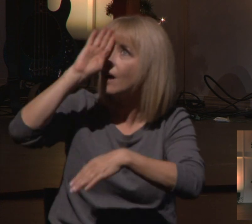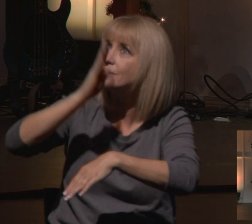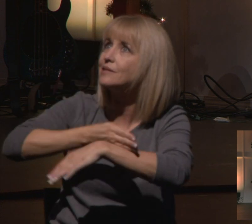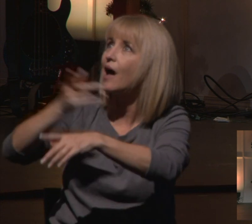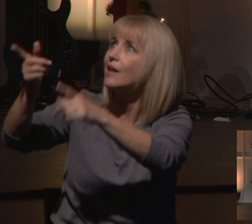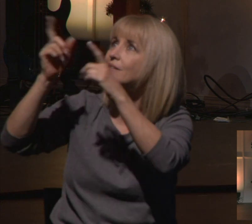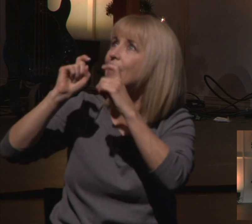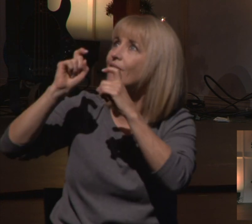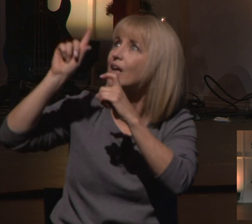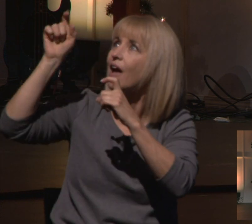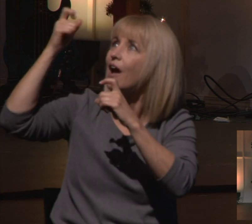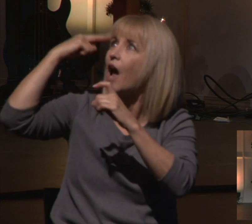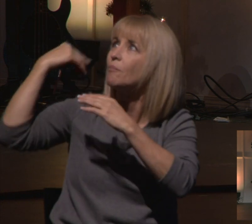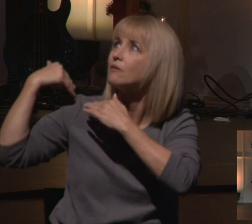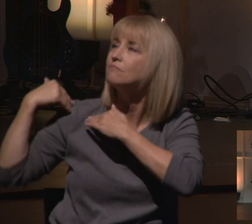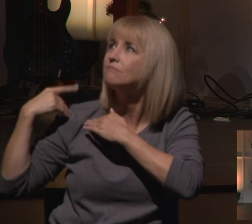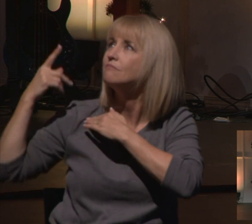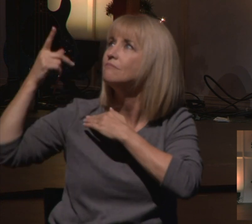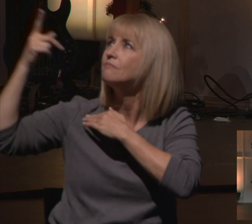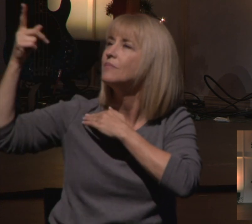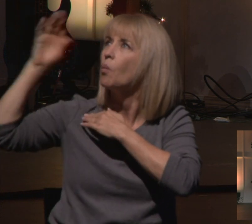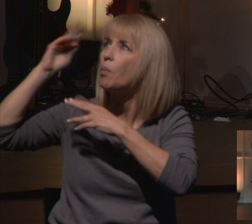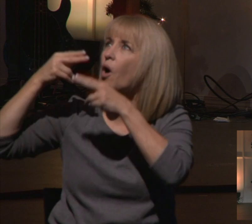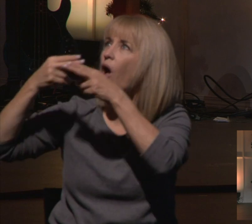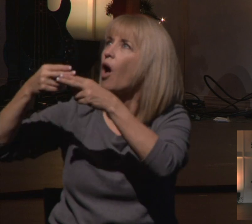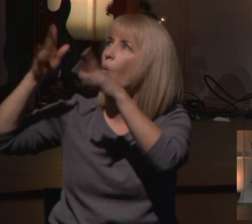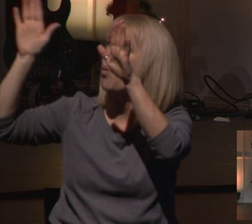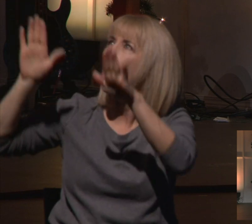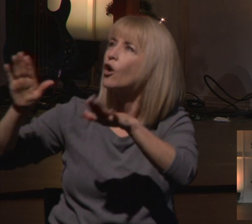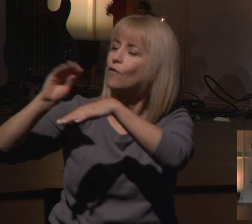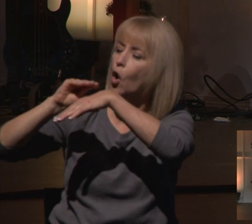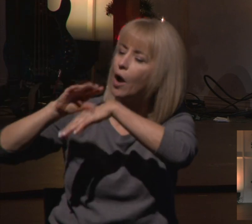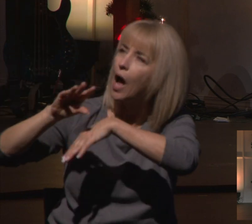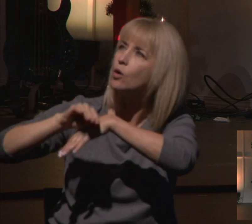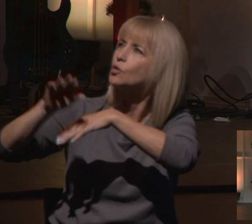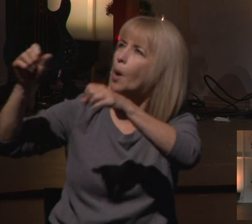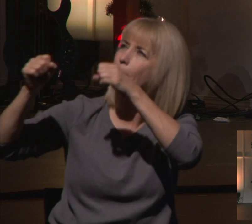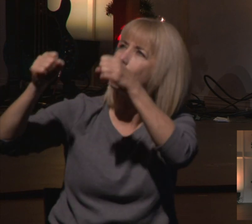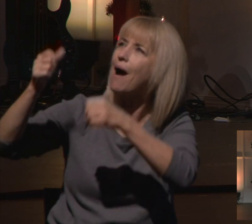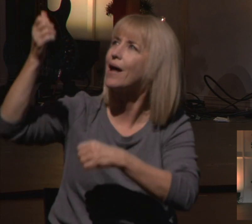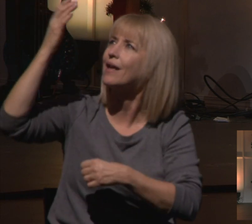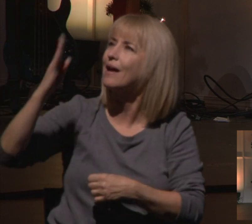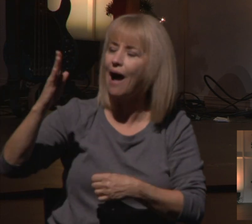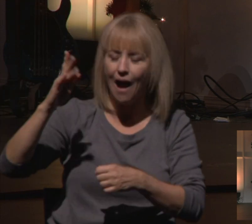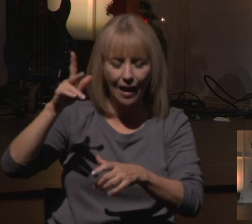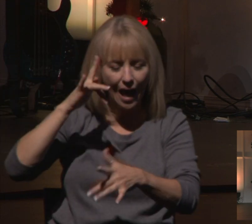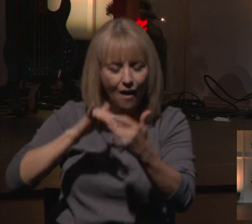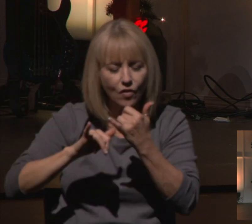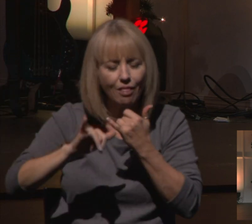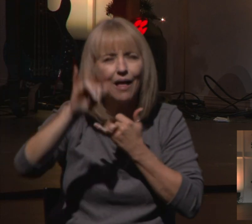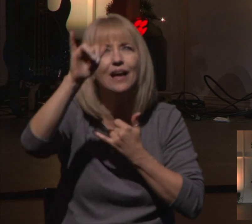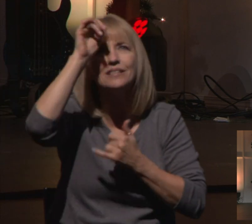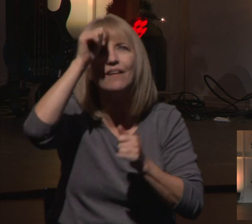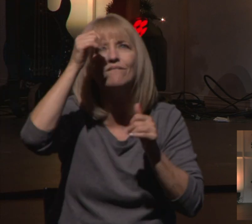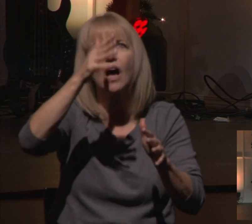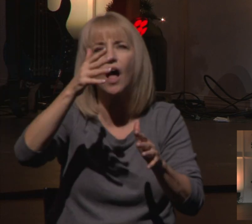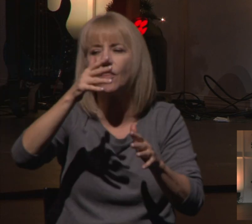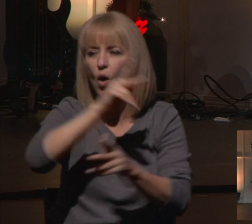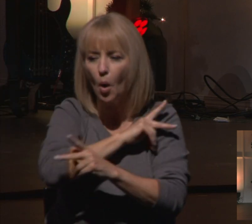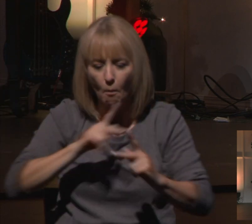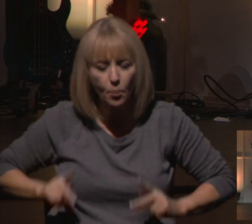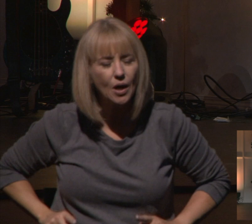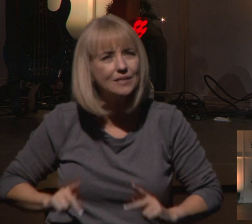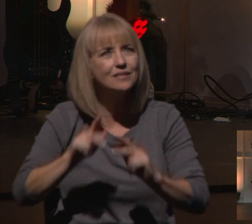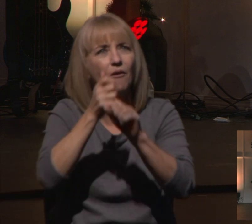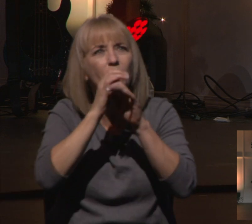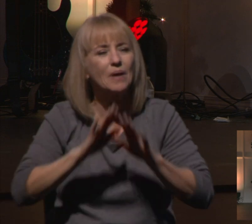and he will be called wonderful counselor, mighty God, everlasting father, prince of peace. And Micah,